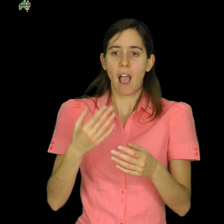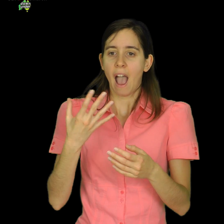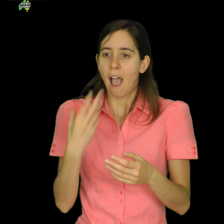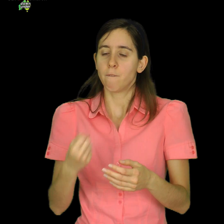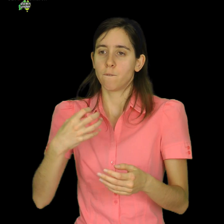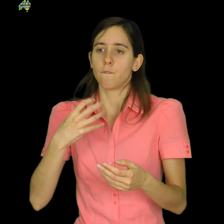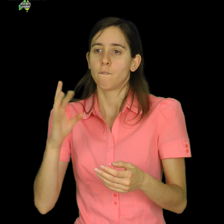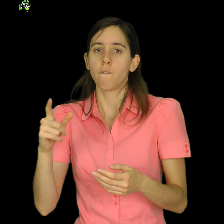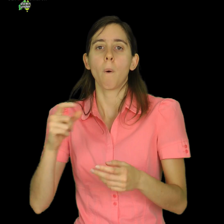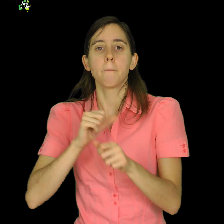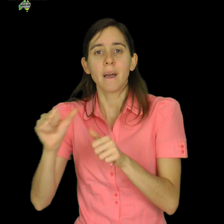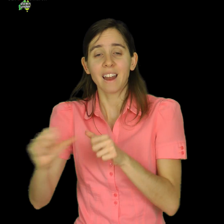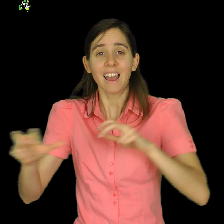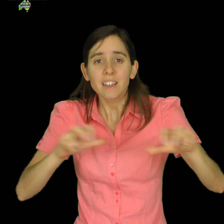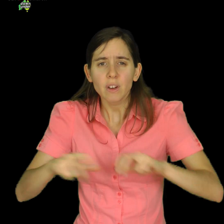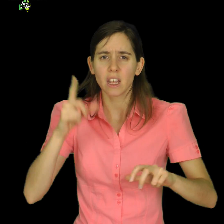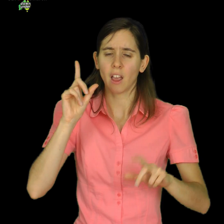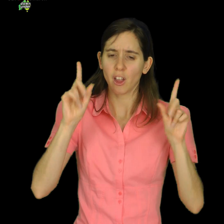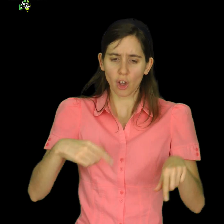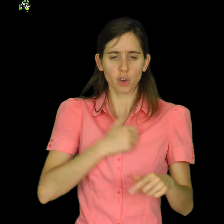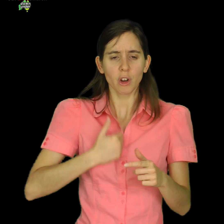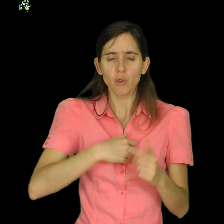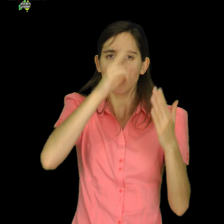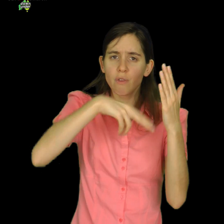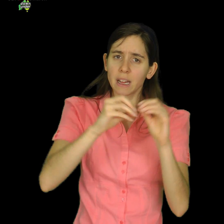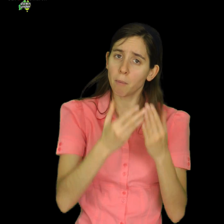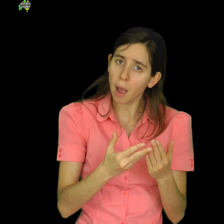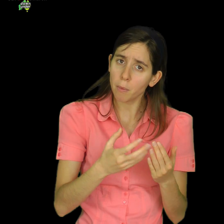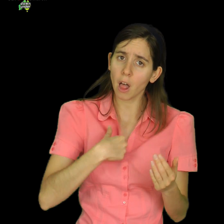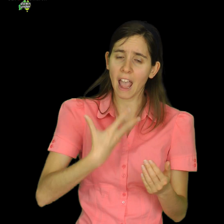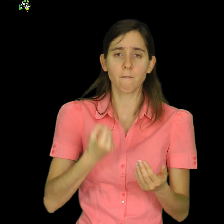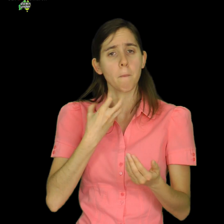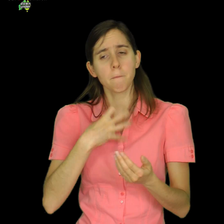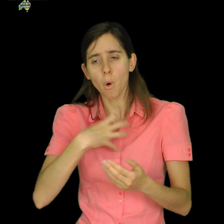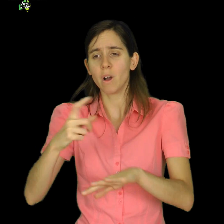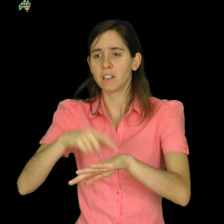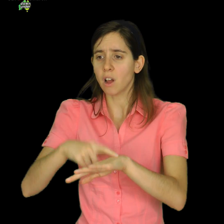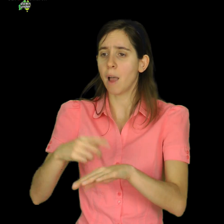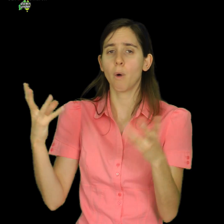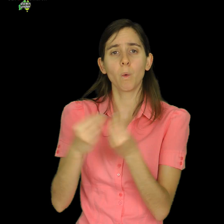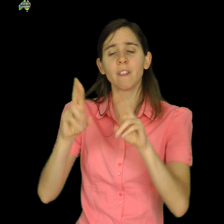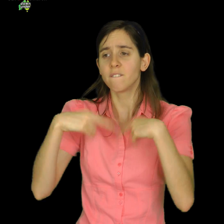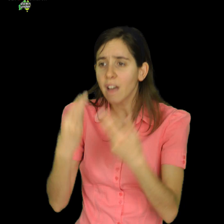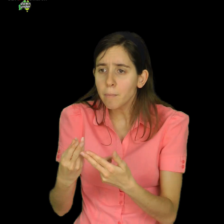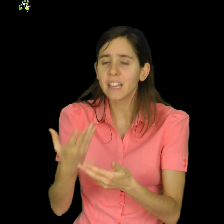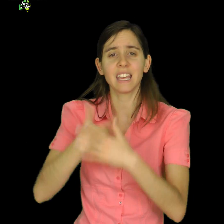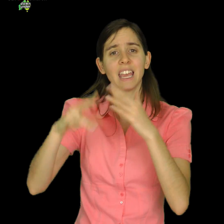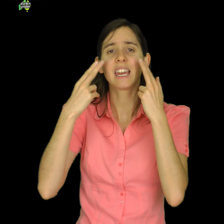reading my Bible. I had more time to spend with loved ones in nature and on other simple pleasures.